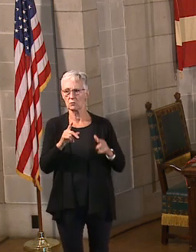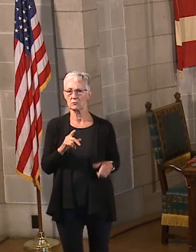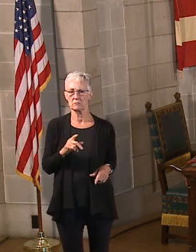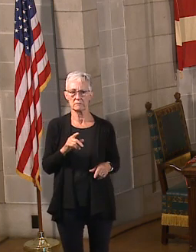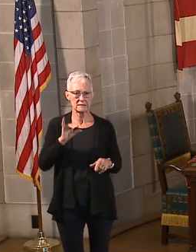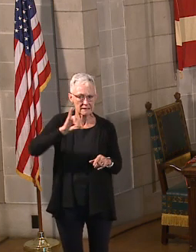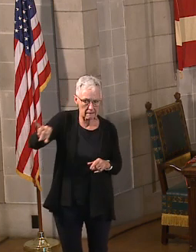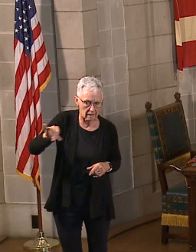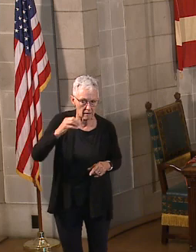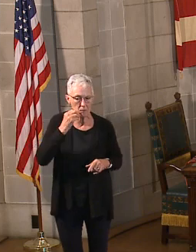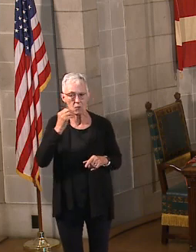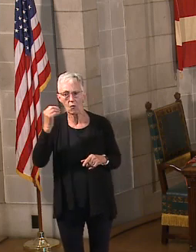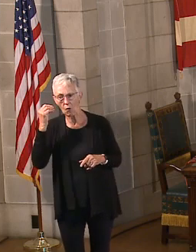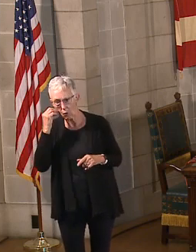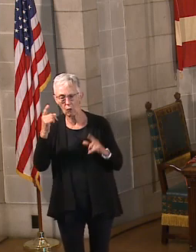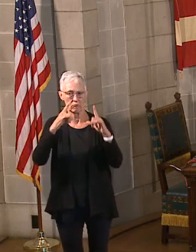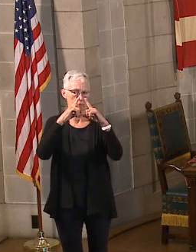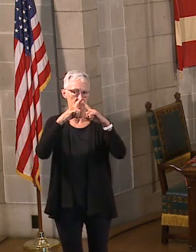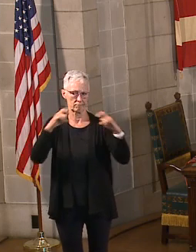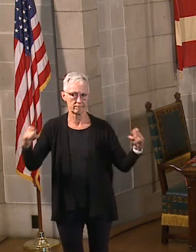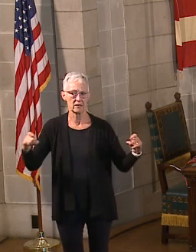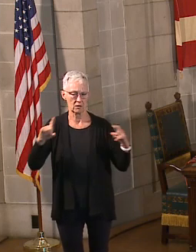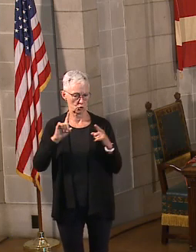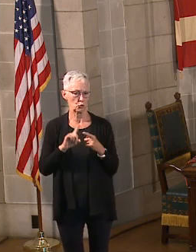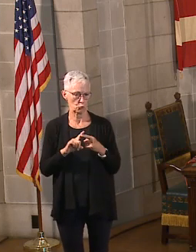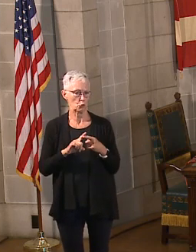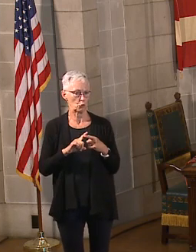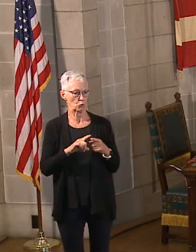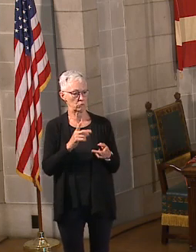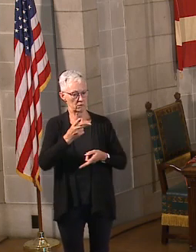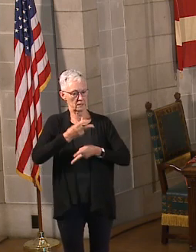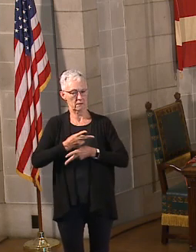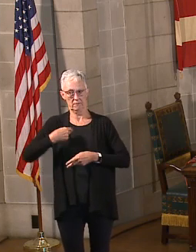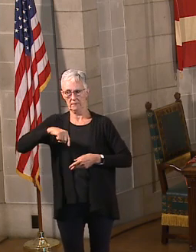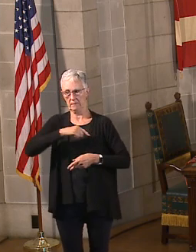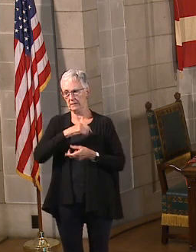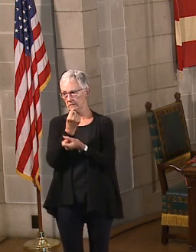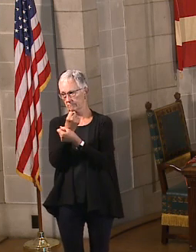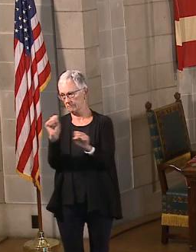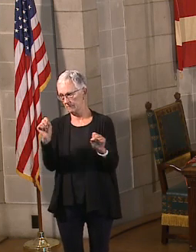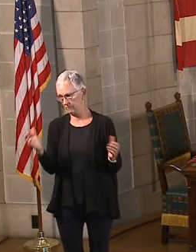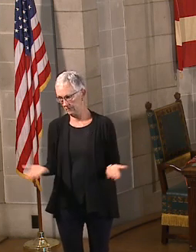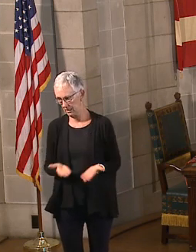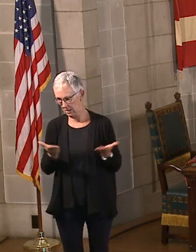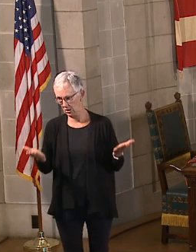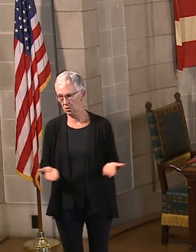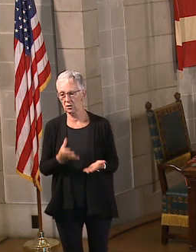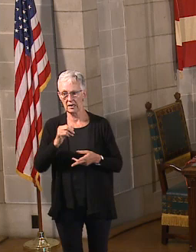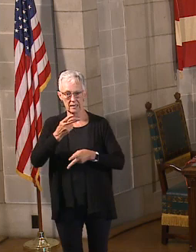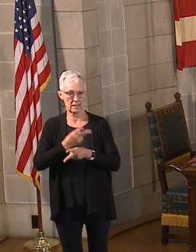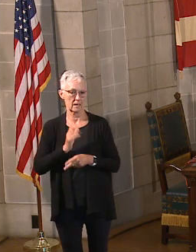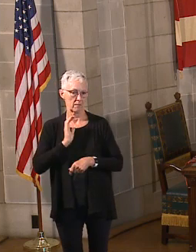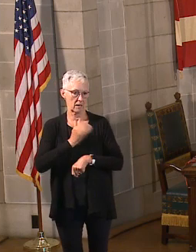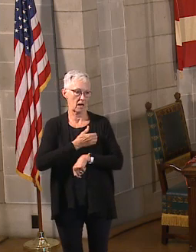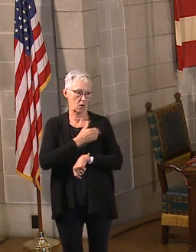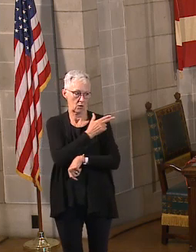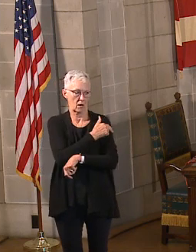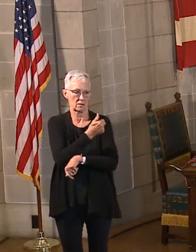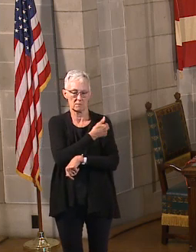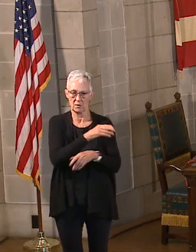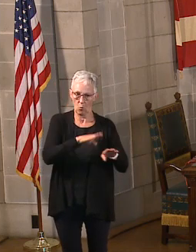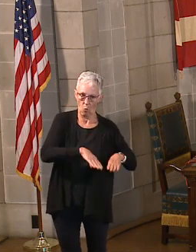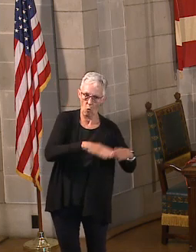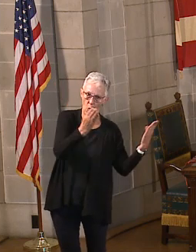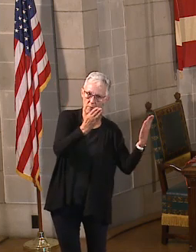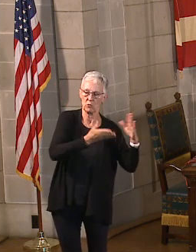home, and all that to be able to provide that we can make sure we provide for the hospital capacity. In fact, as of